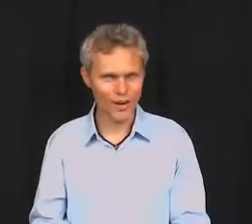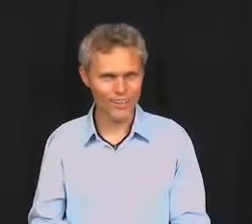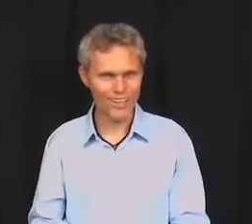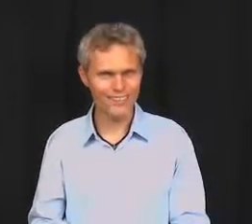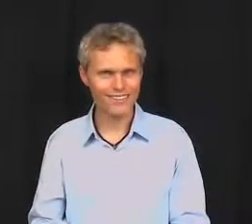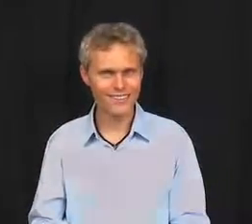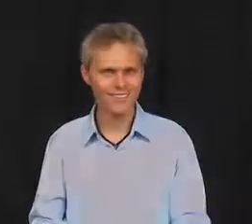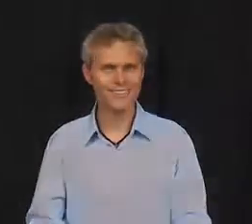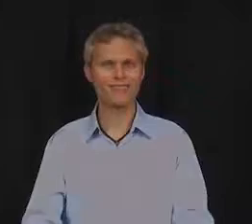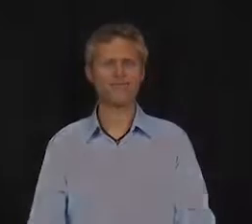great day. Okay.